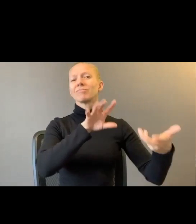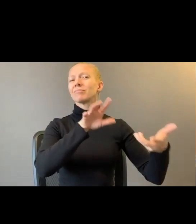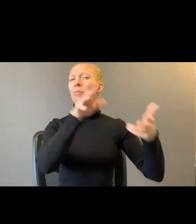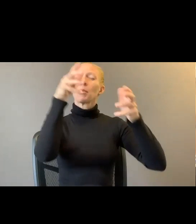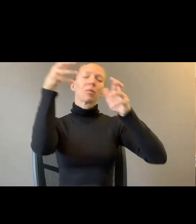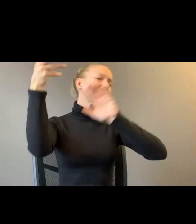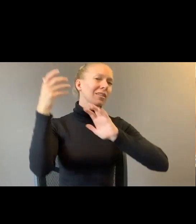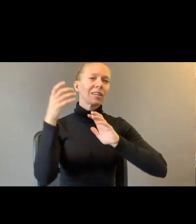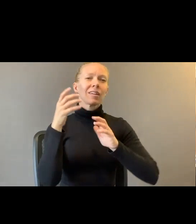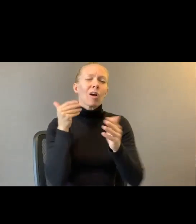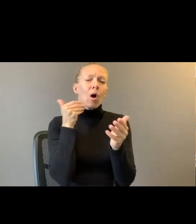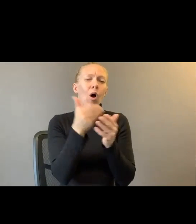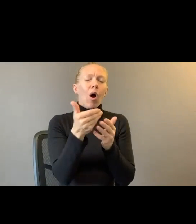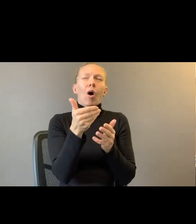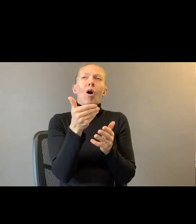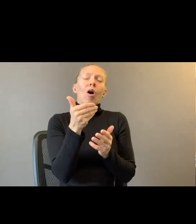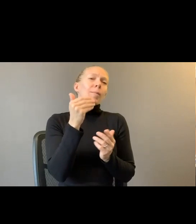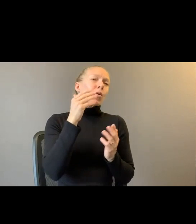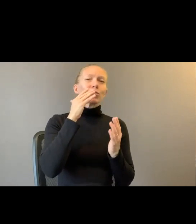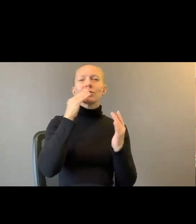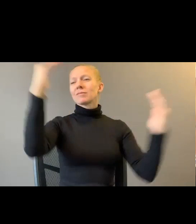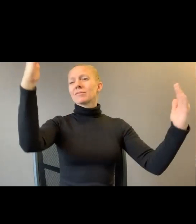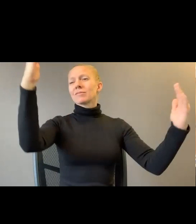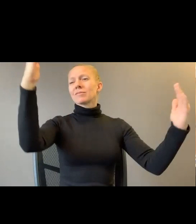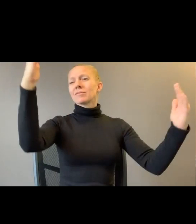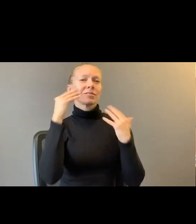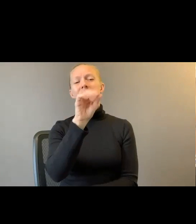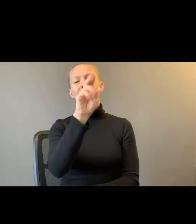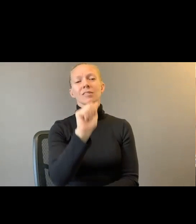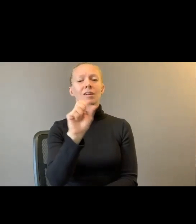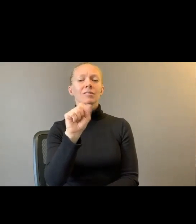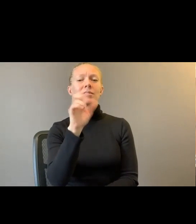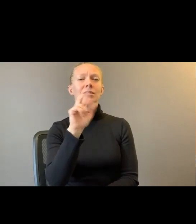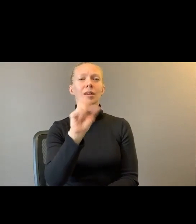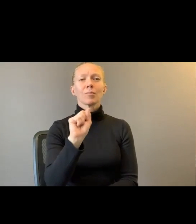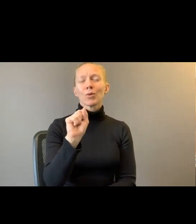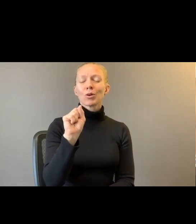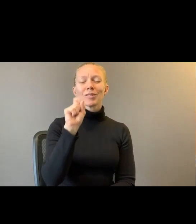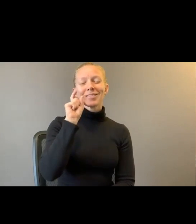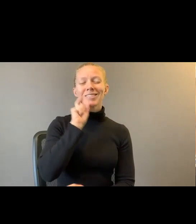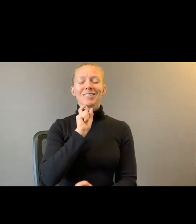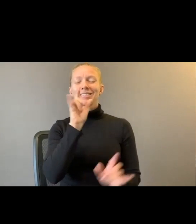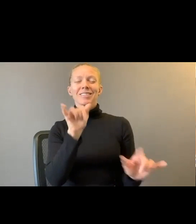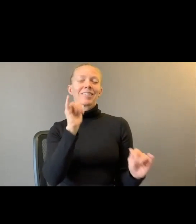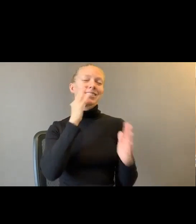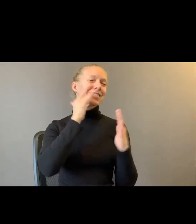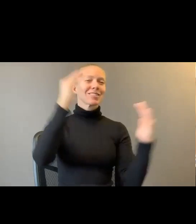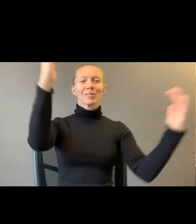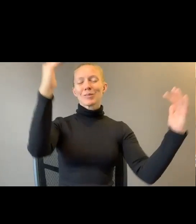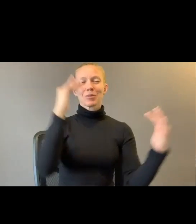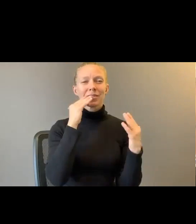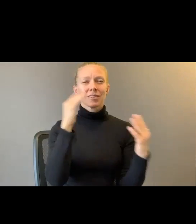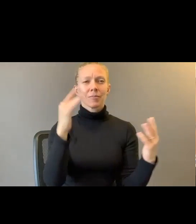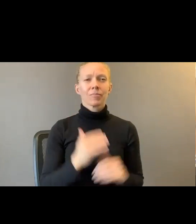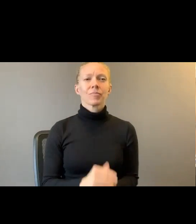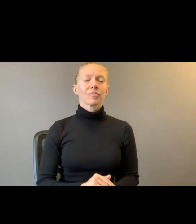Almost resonating Donna Summer's sexy squeal. Something like I want to do. A luminous half-life. The devil's